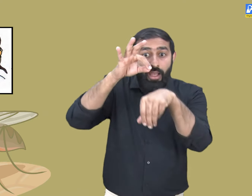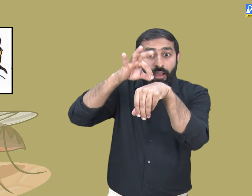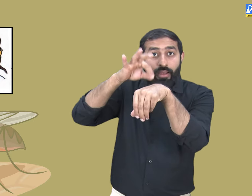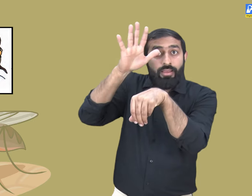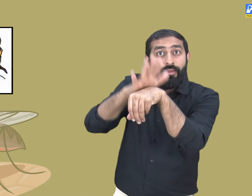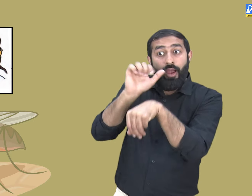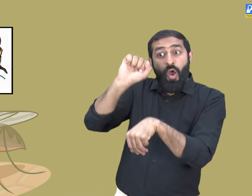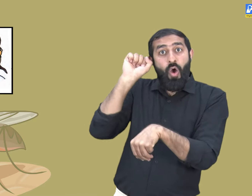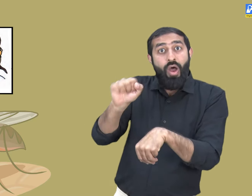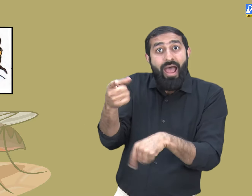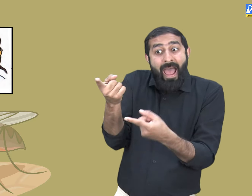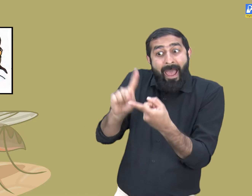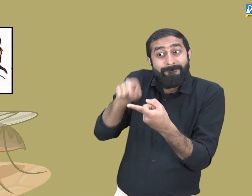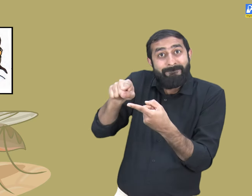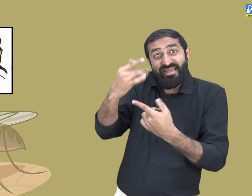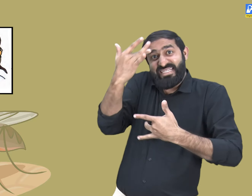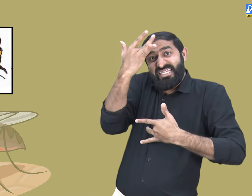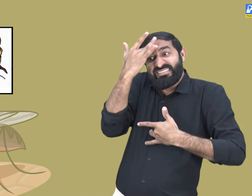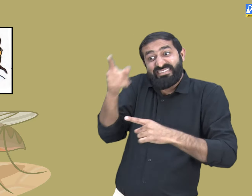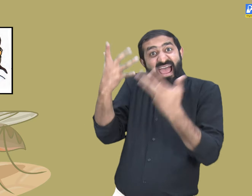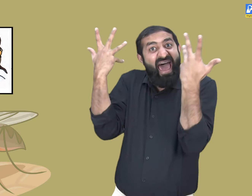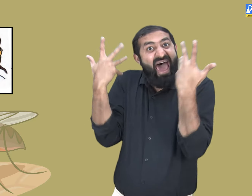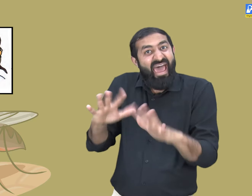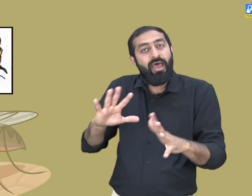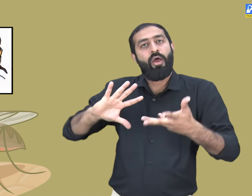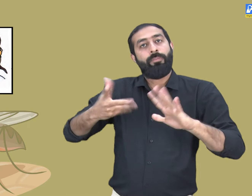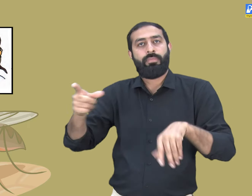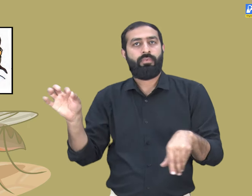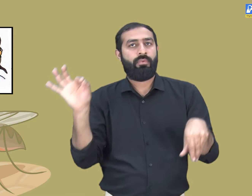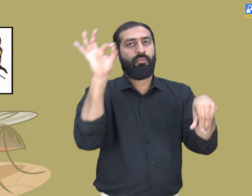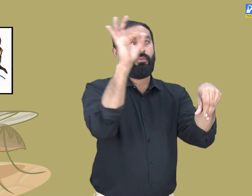Malaria spreads only by the disease carrying mosquitoes.